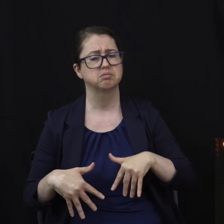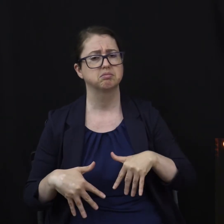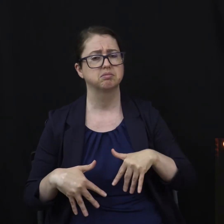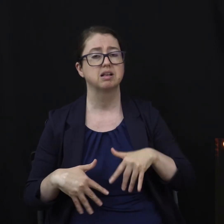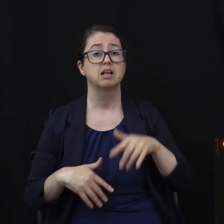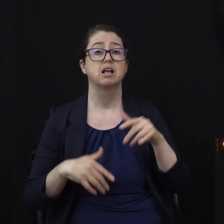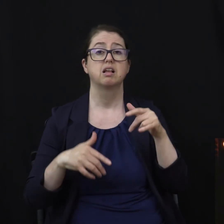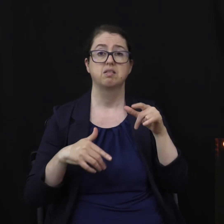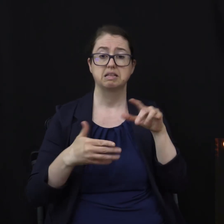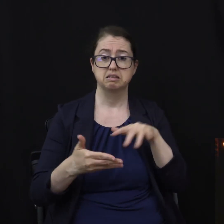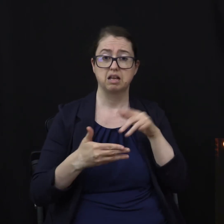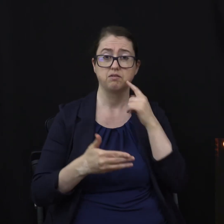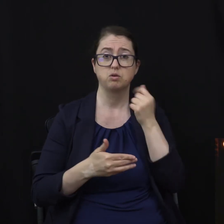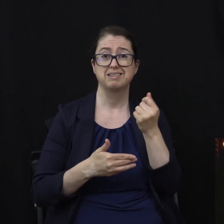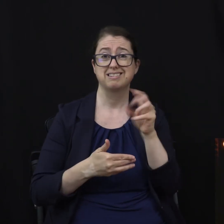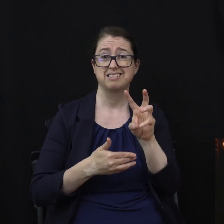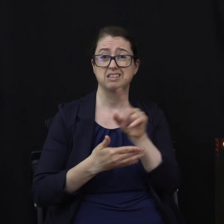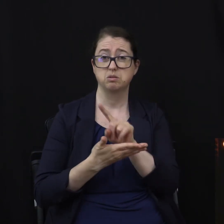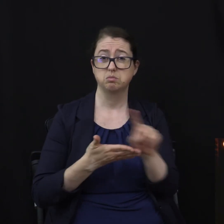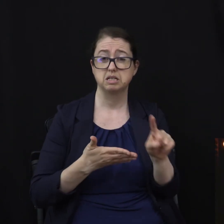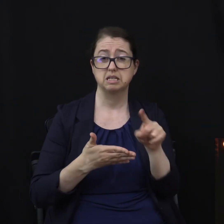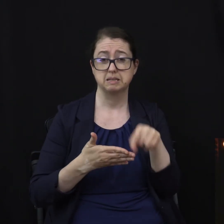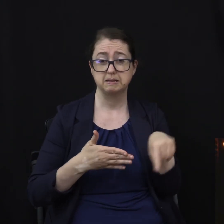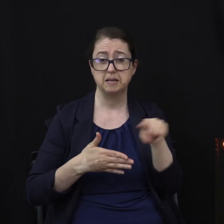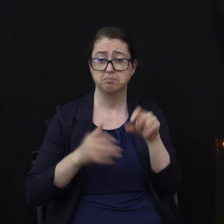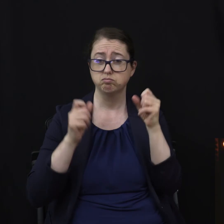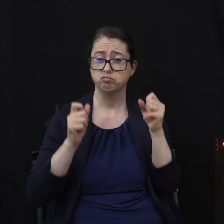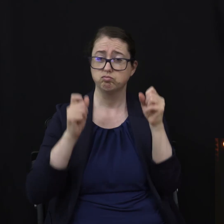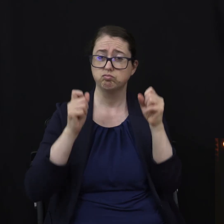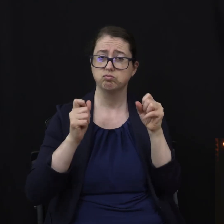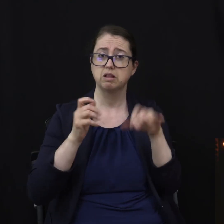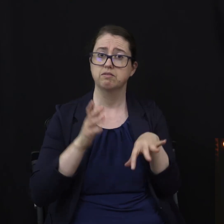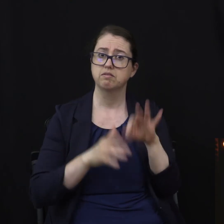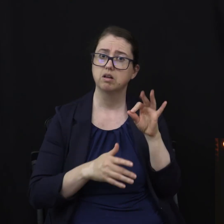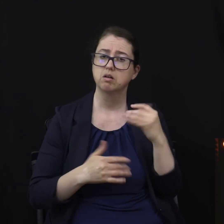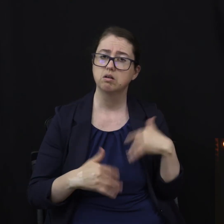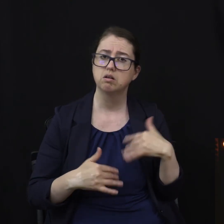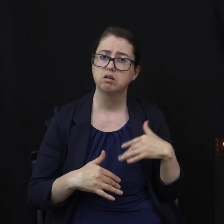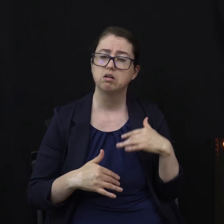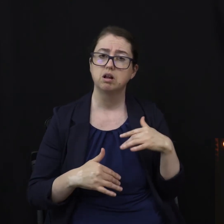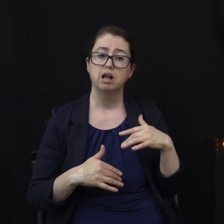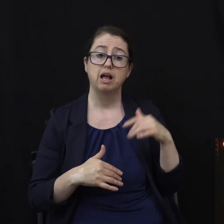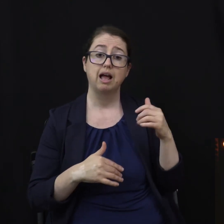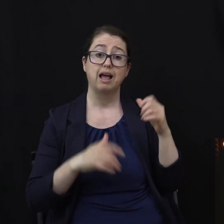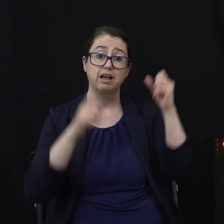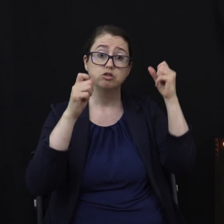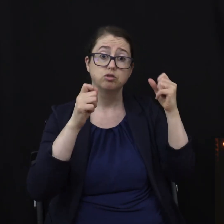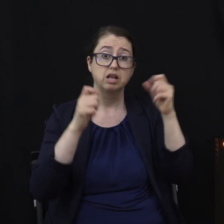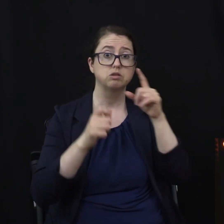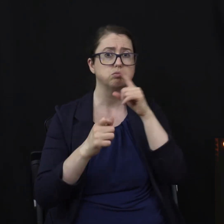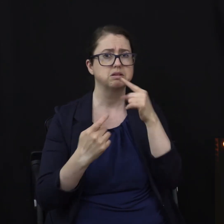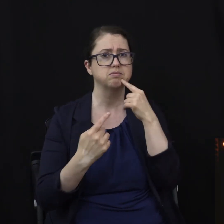program found that exercise was just as effective in reducing depression as